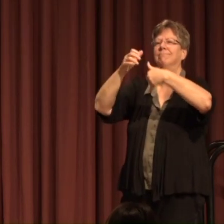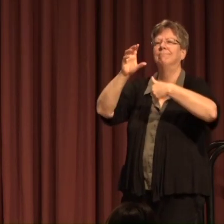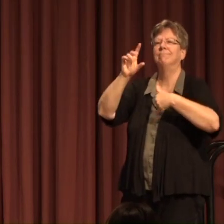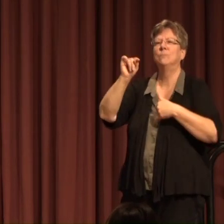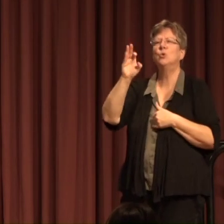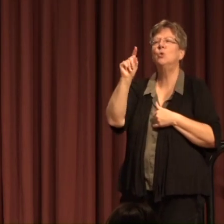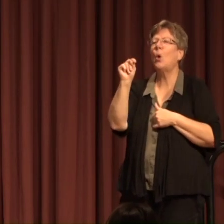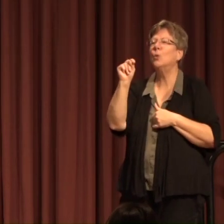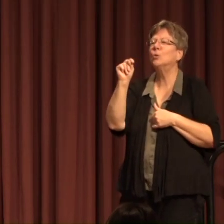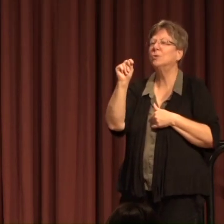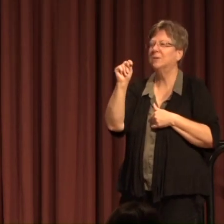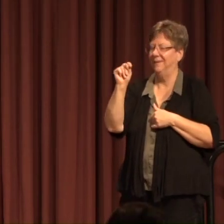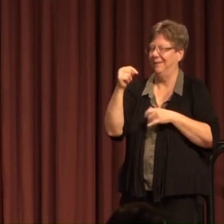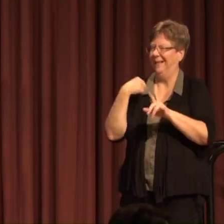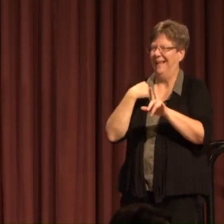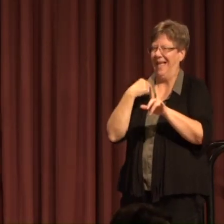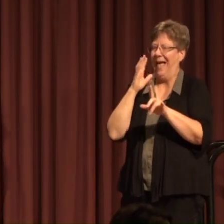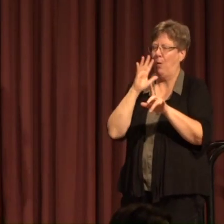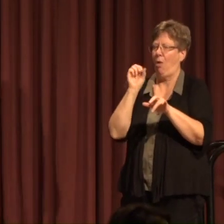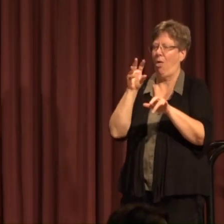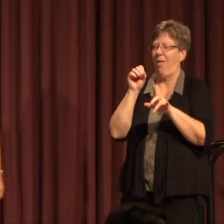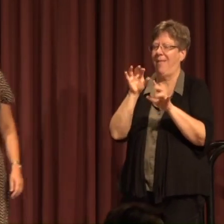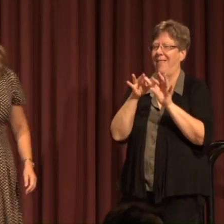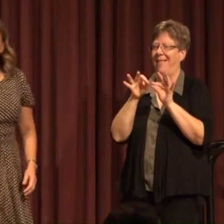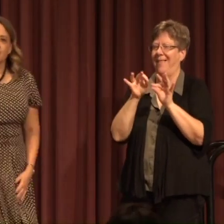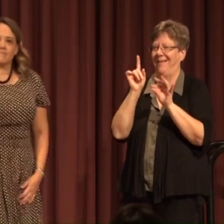I'll be specific in just a moment